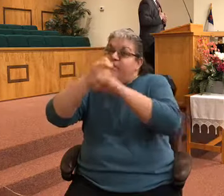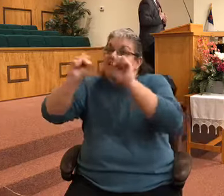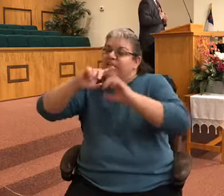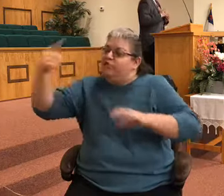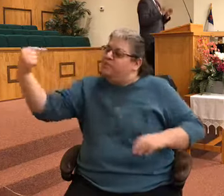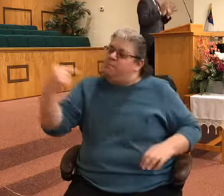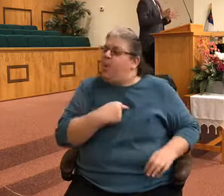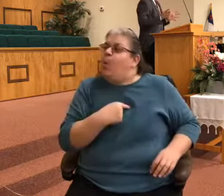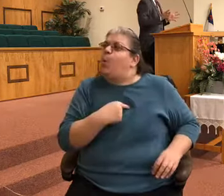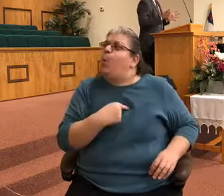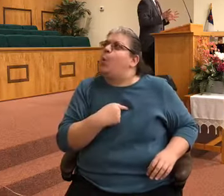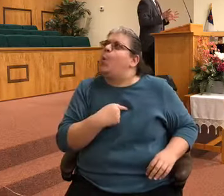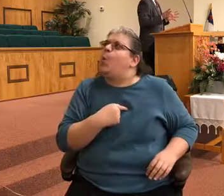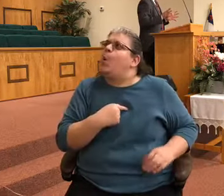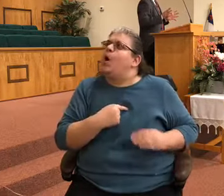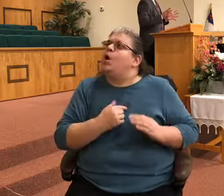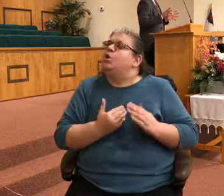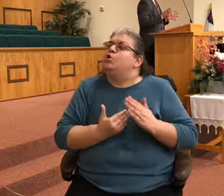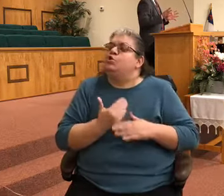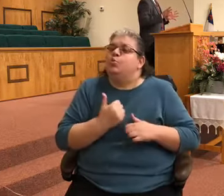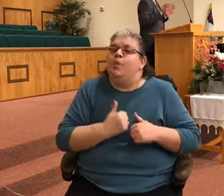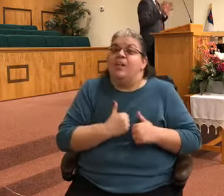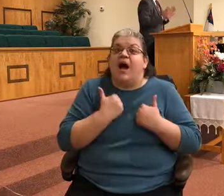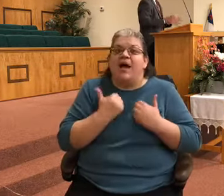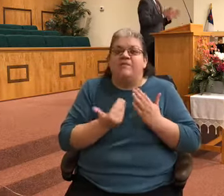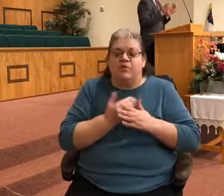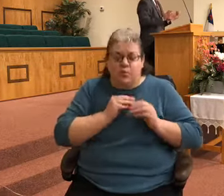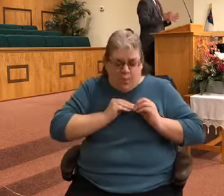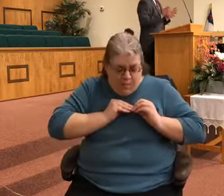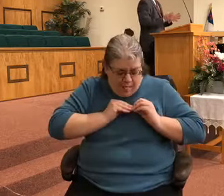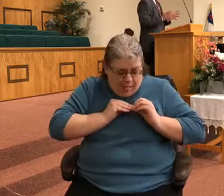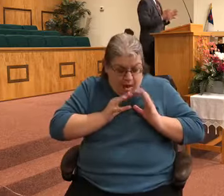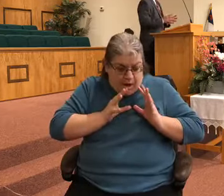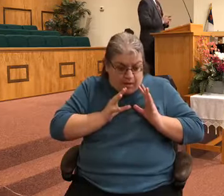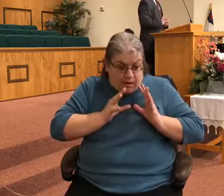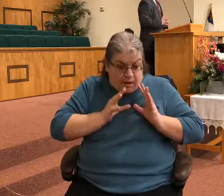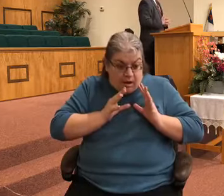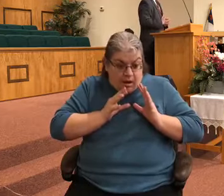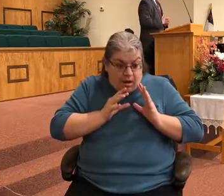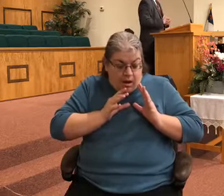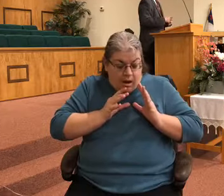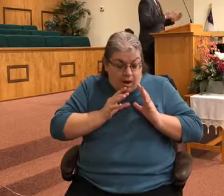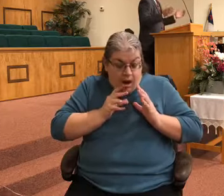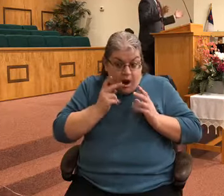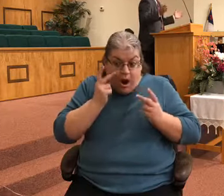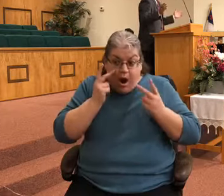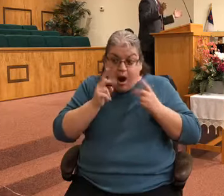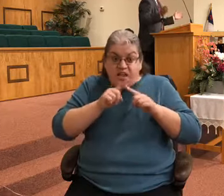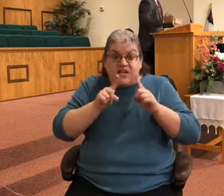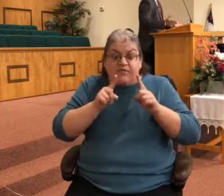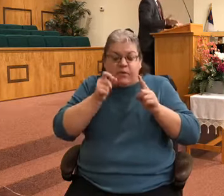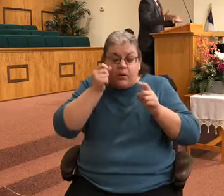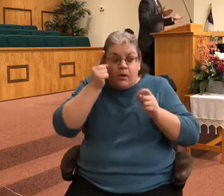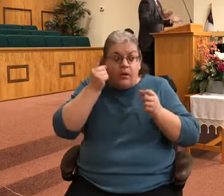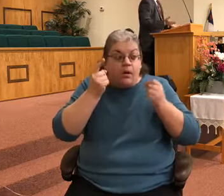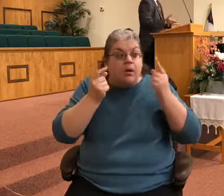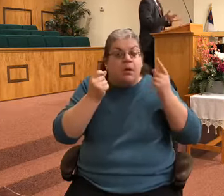and there was new light. I truly began to see some things different. Regardless of my limited